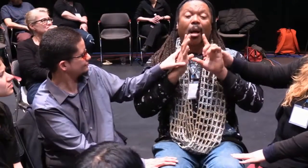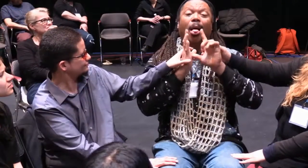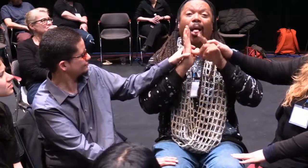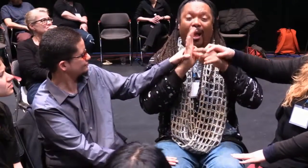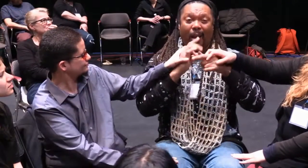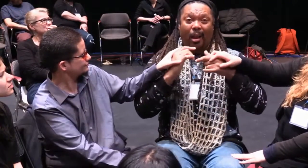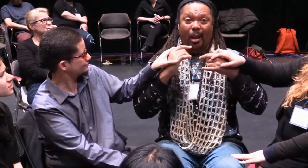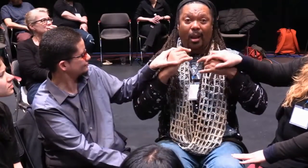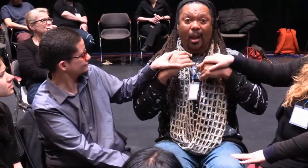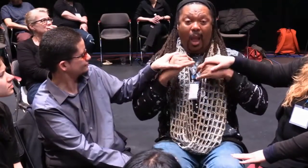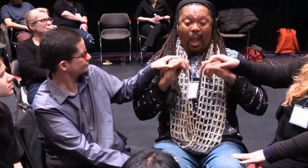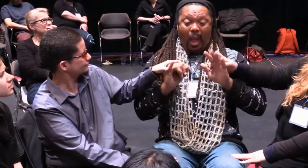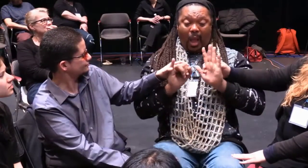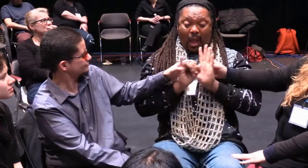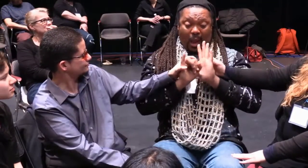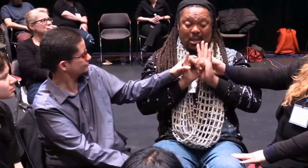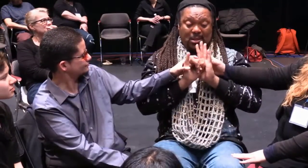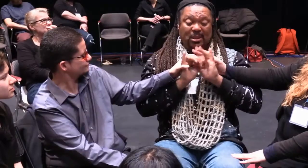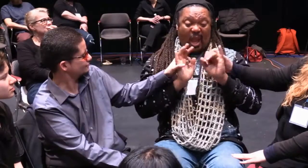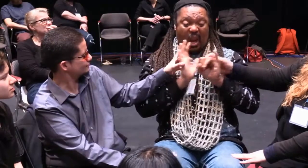with until, again, this was a maturing journey.